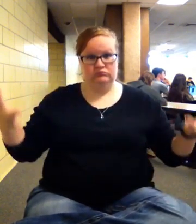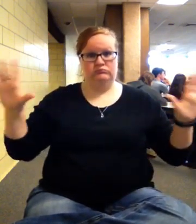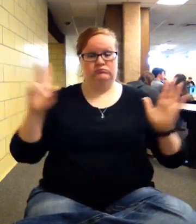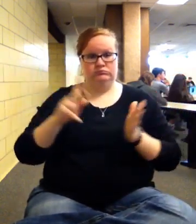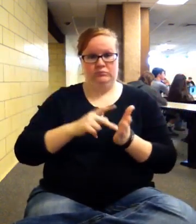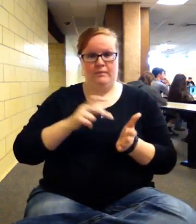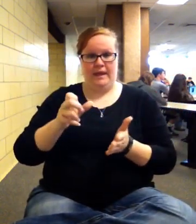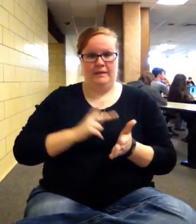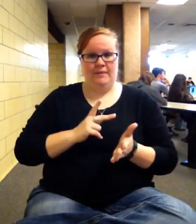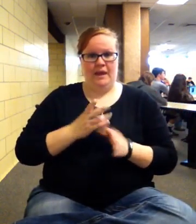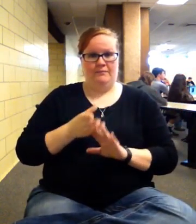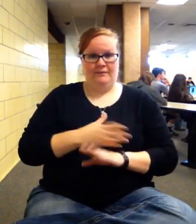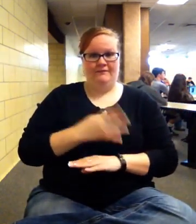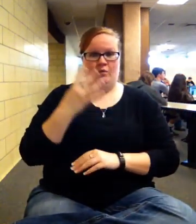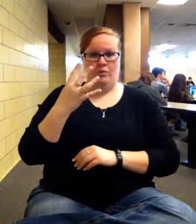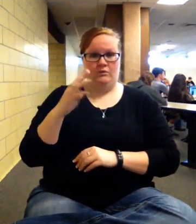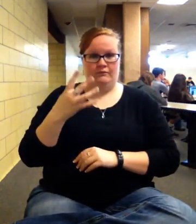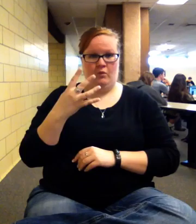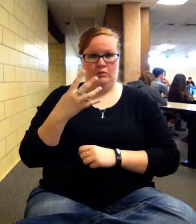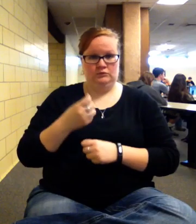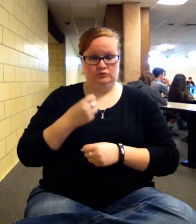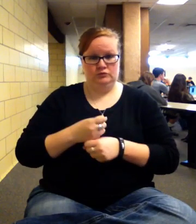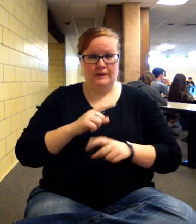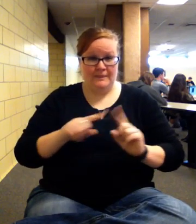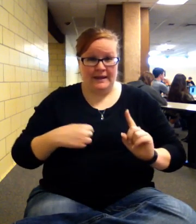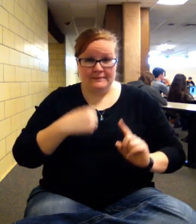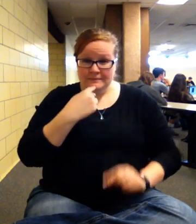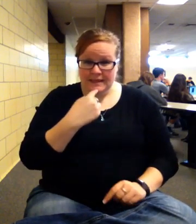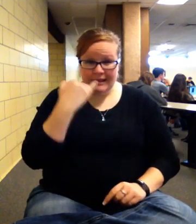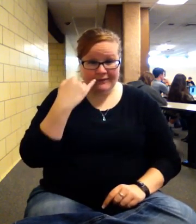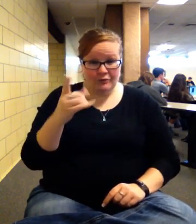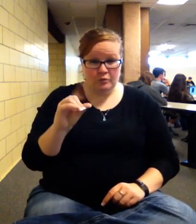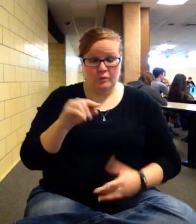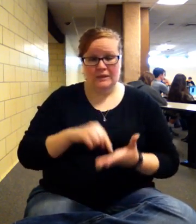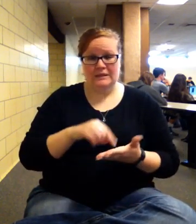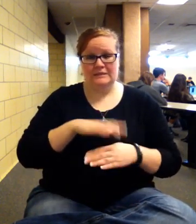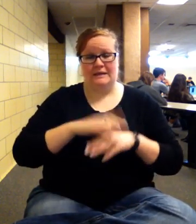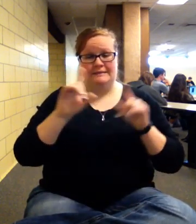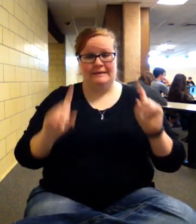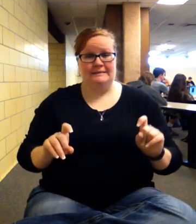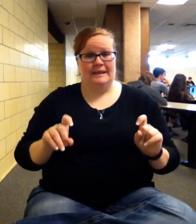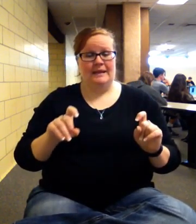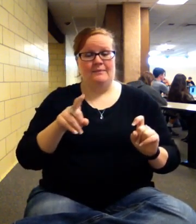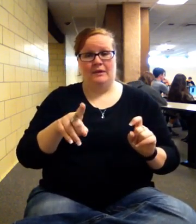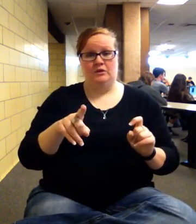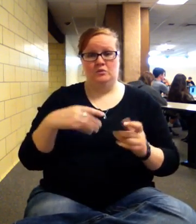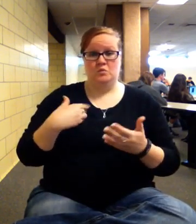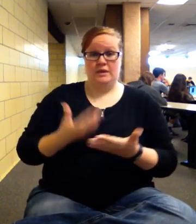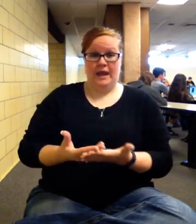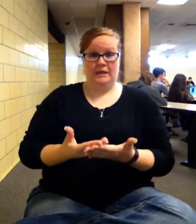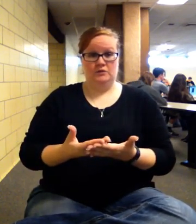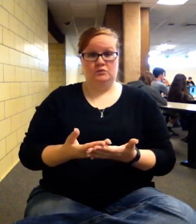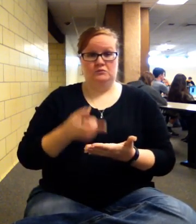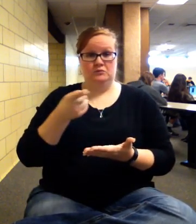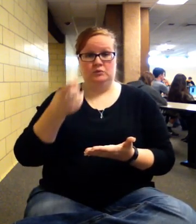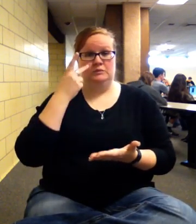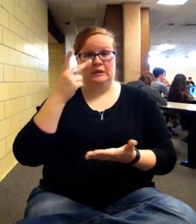the four years. But I'm saying if you did this on an exam and you get to where you see in year three, you're already